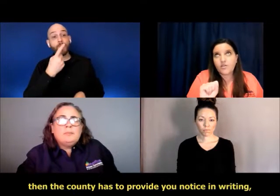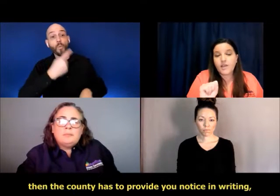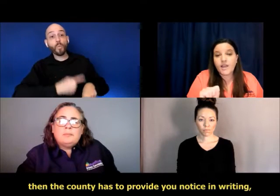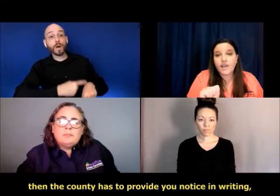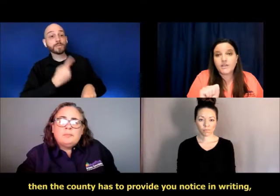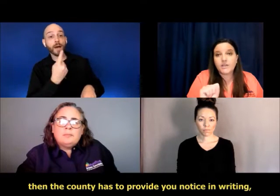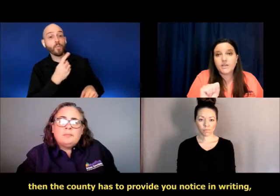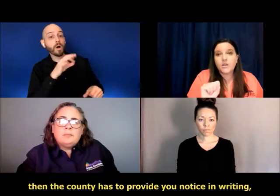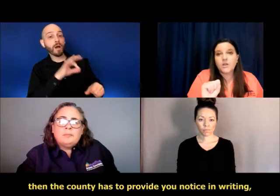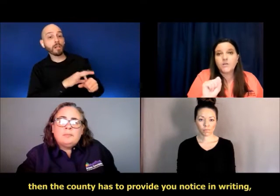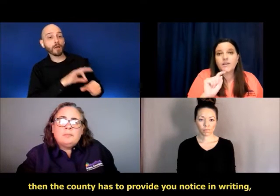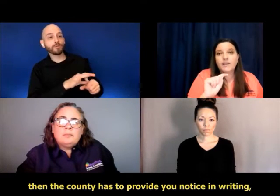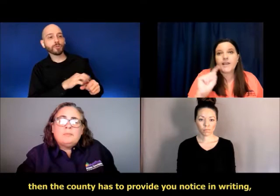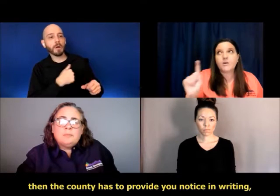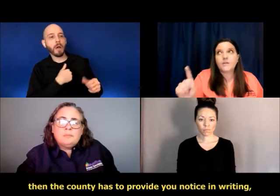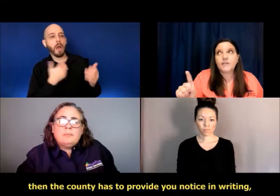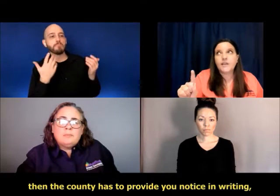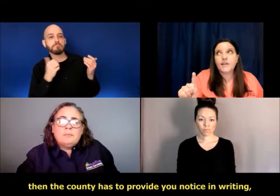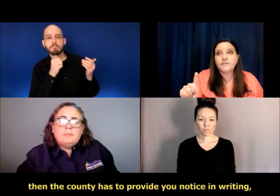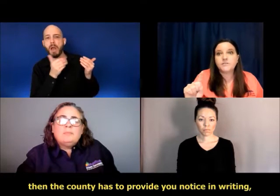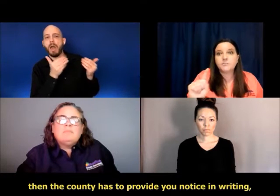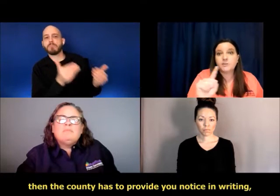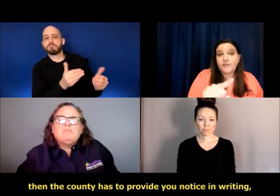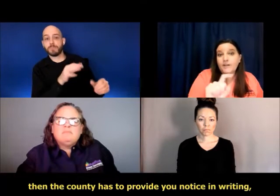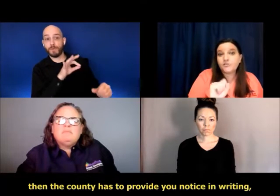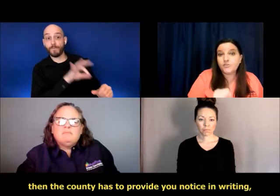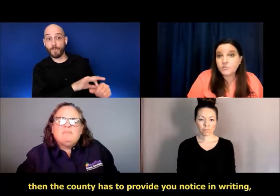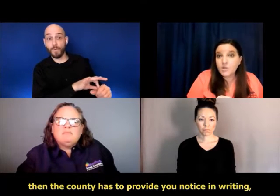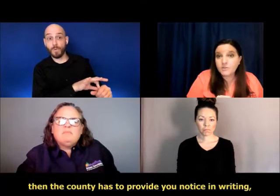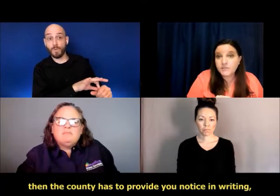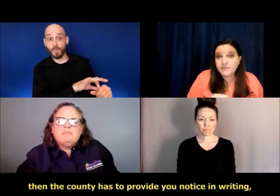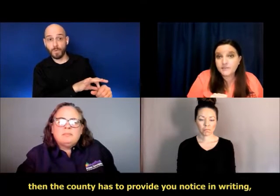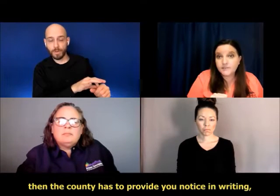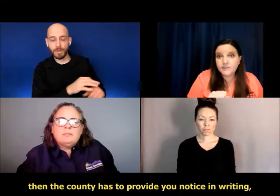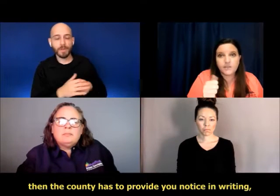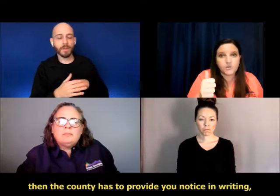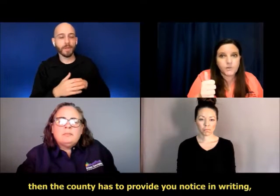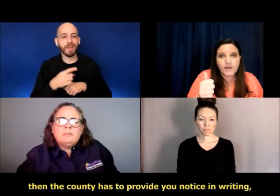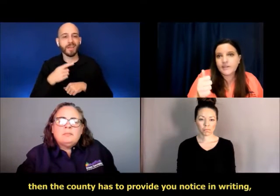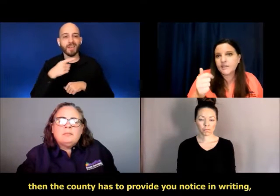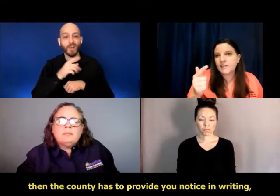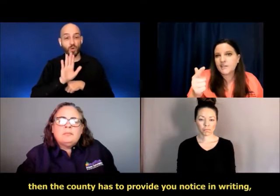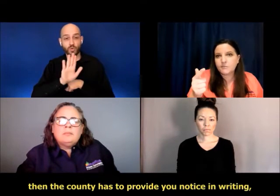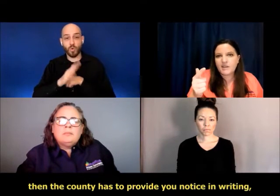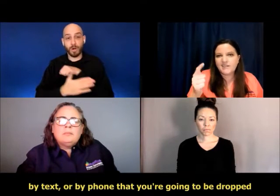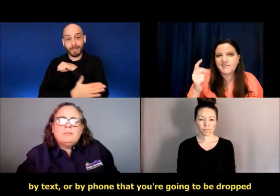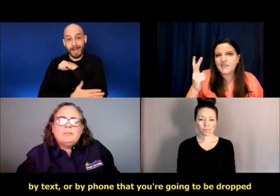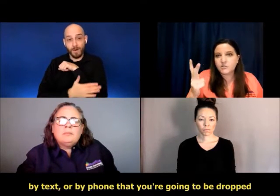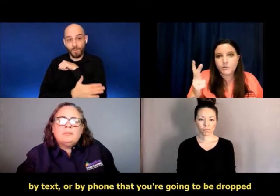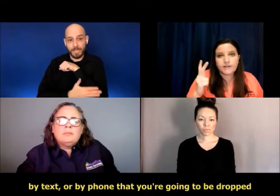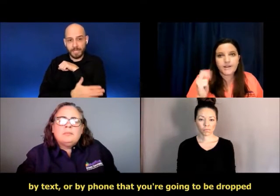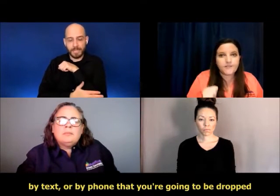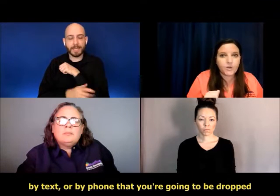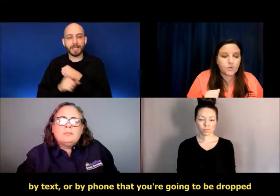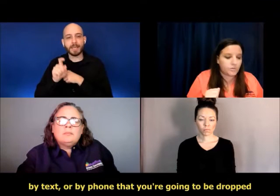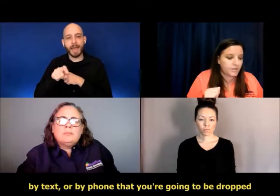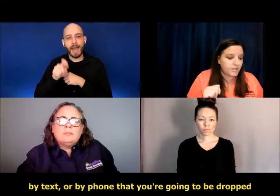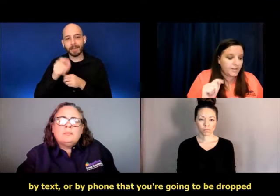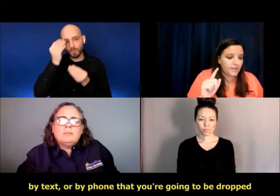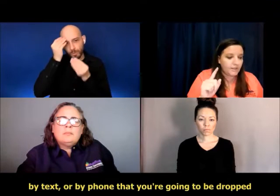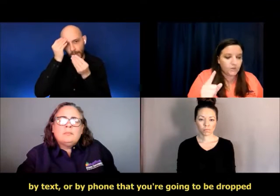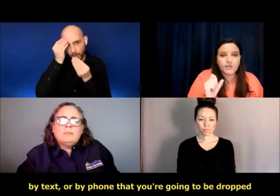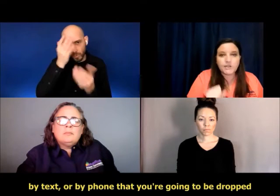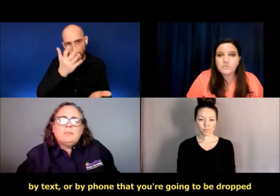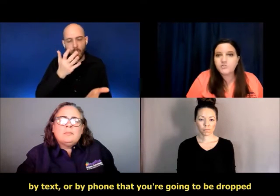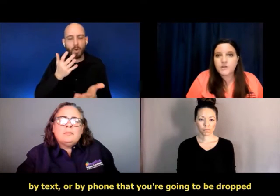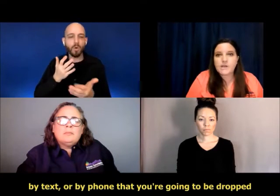then the county has to provide you notice in writing it by text or by phone